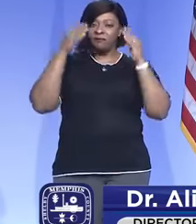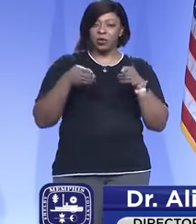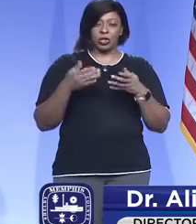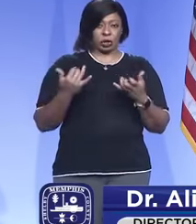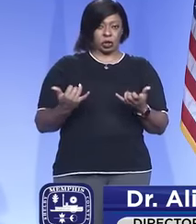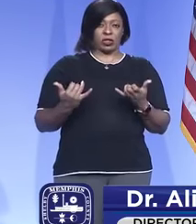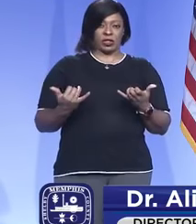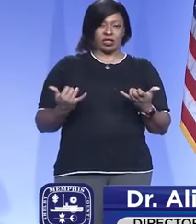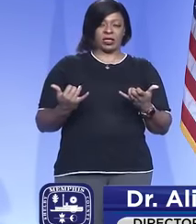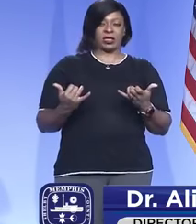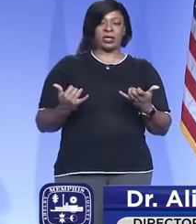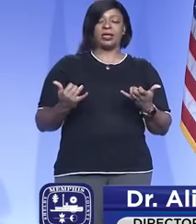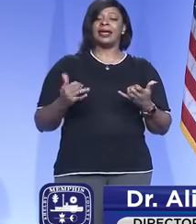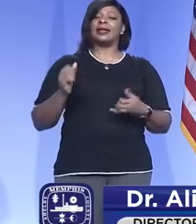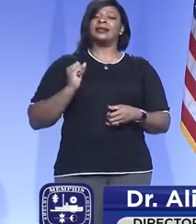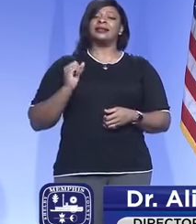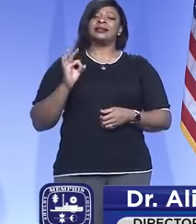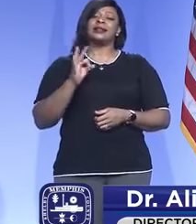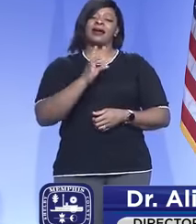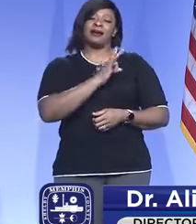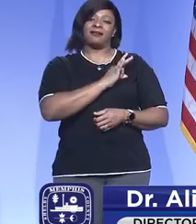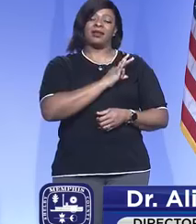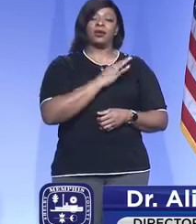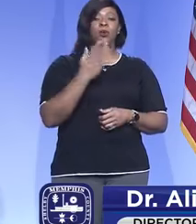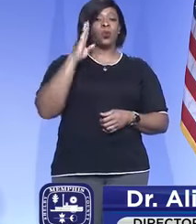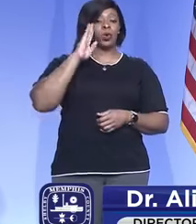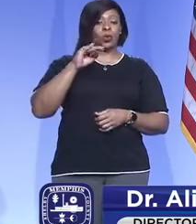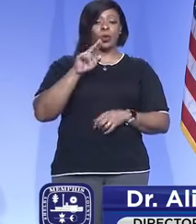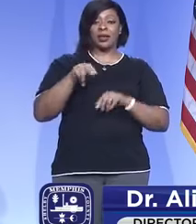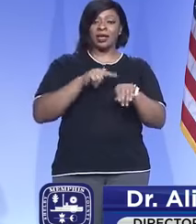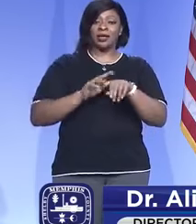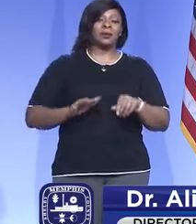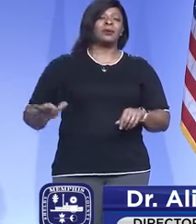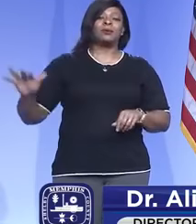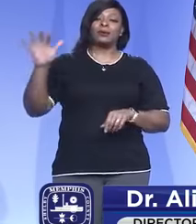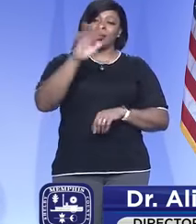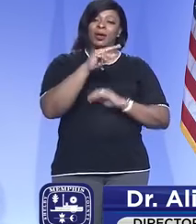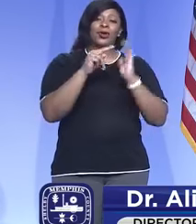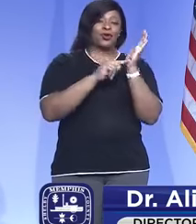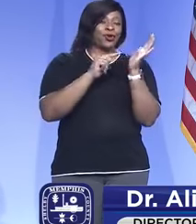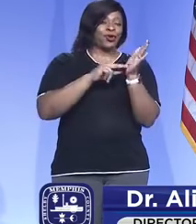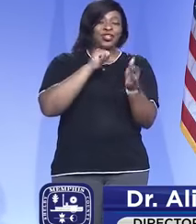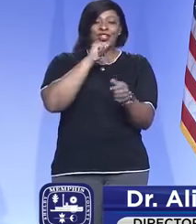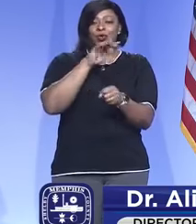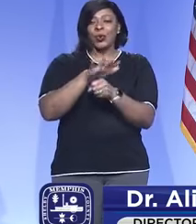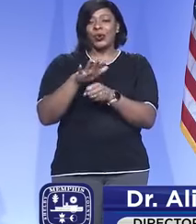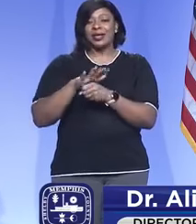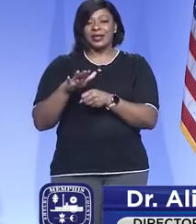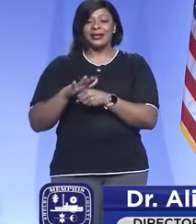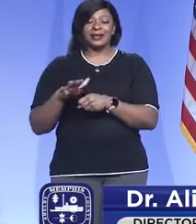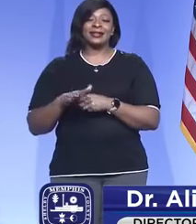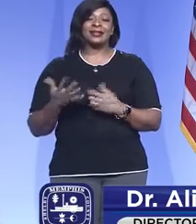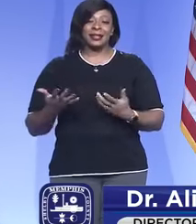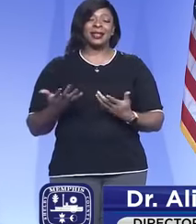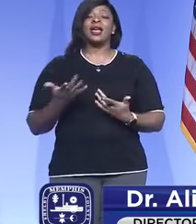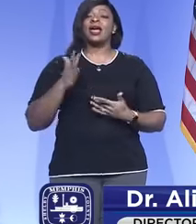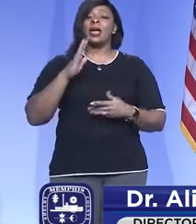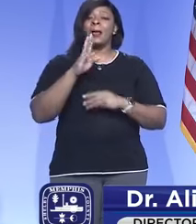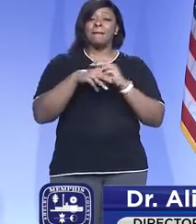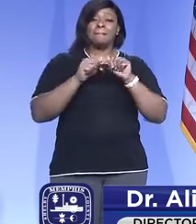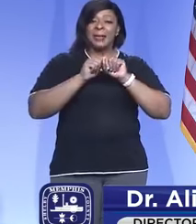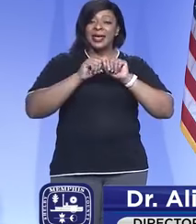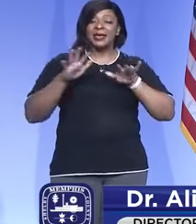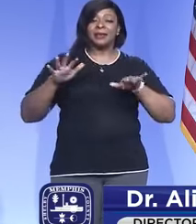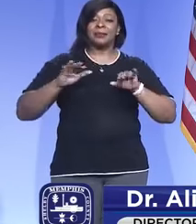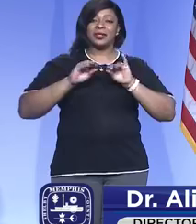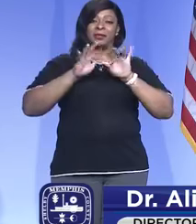currently is staffing. What we know nationwide is there is a nursing shortage. But as the pandemic has spread